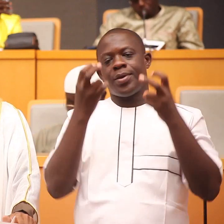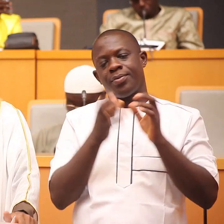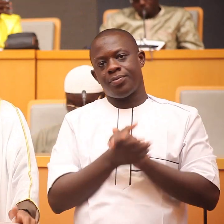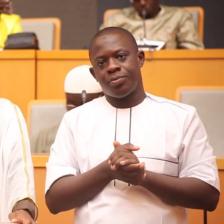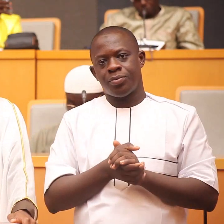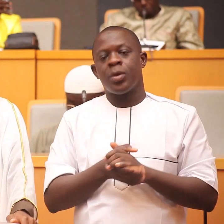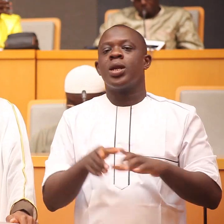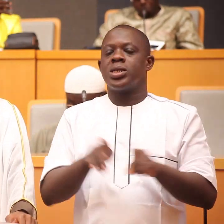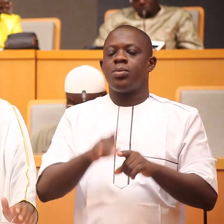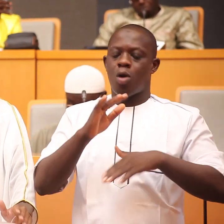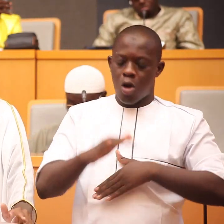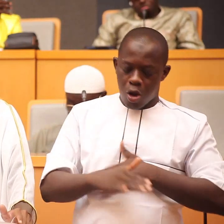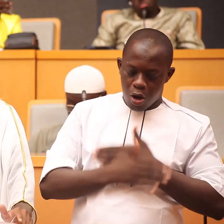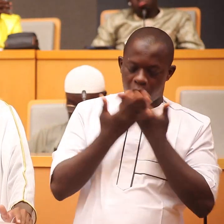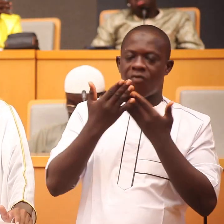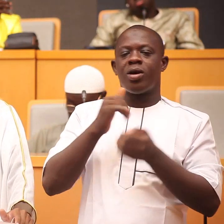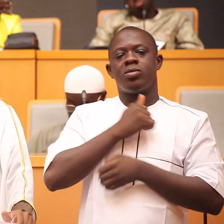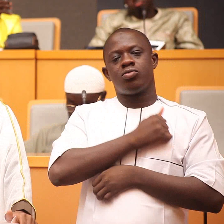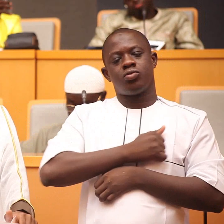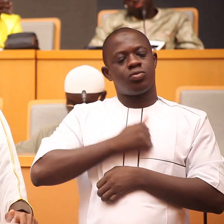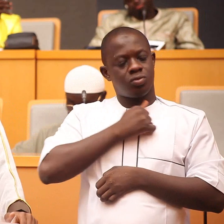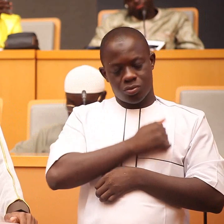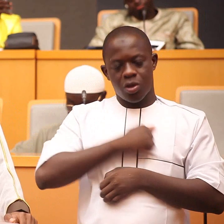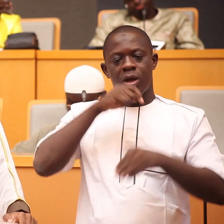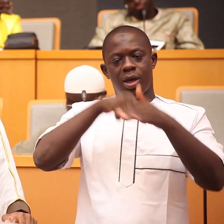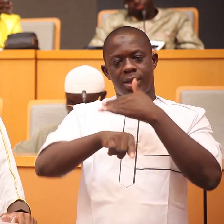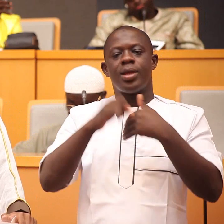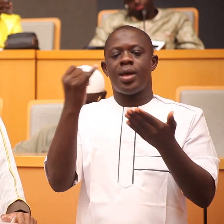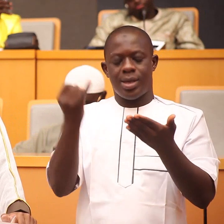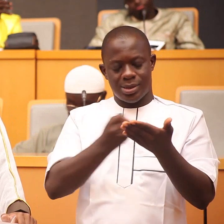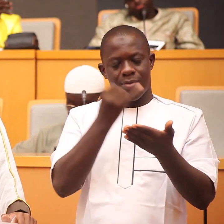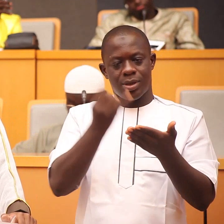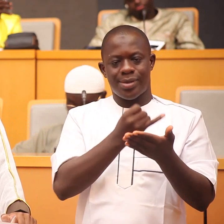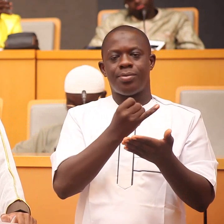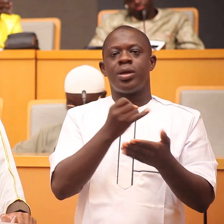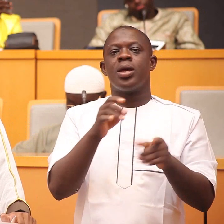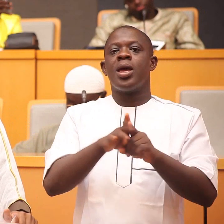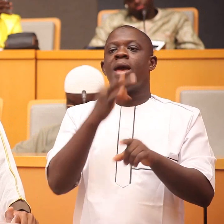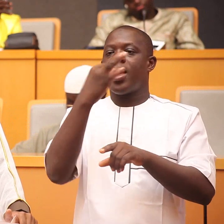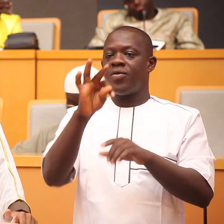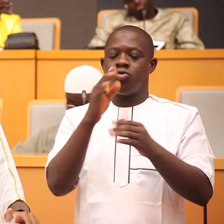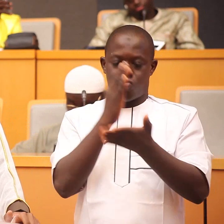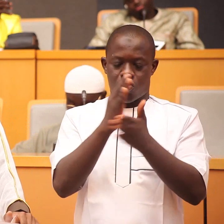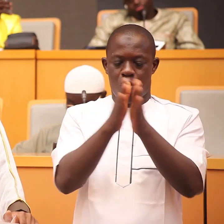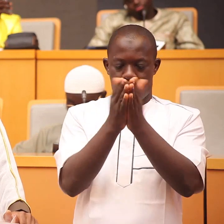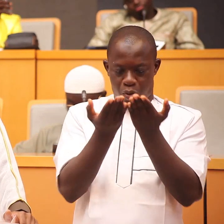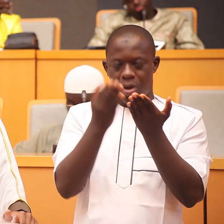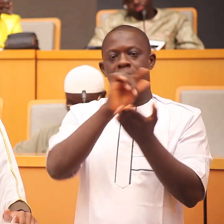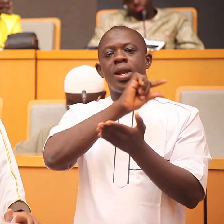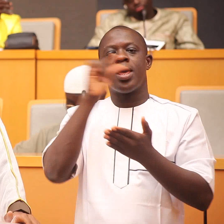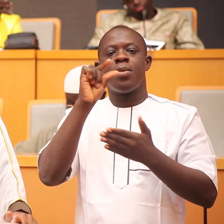affection and mercy in Islam even though the book was titled affection